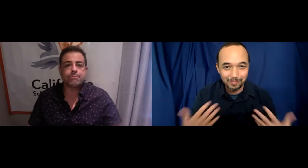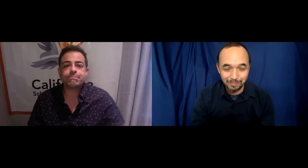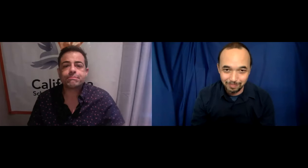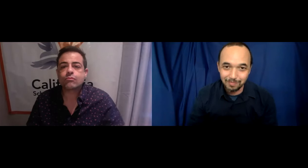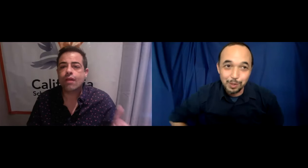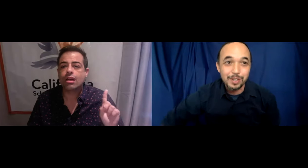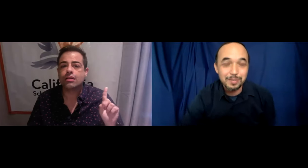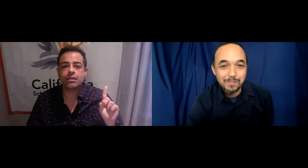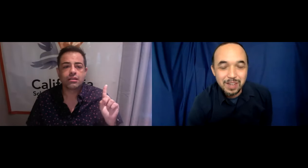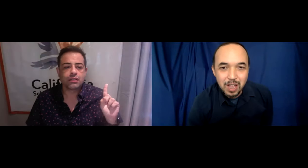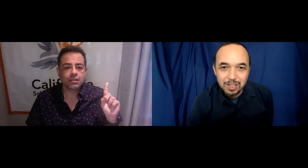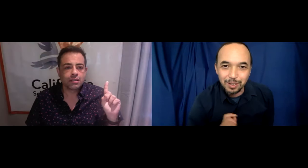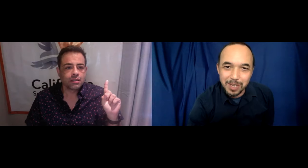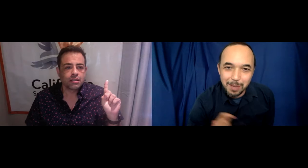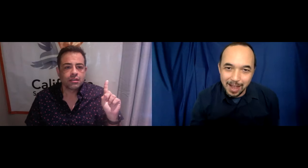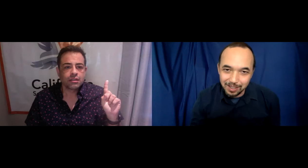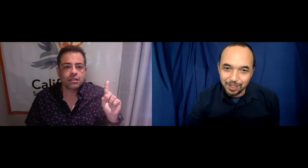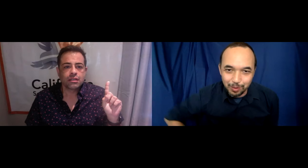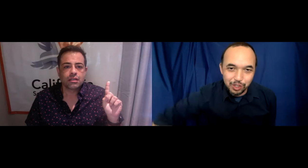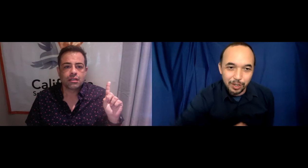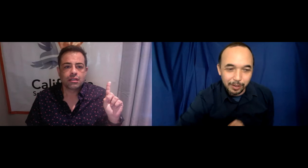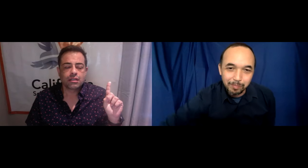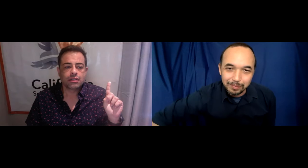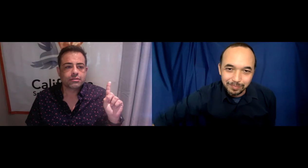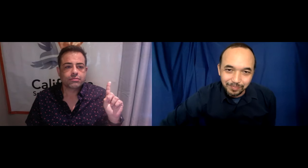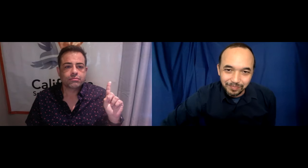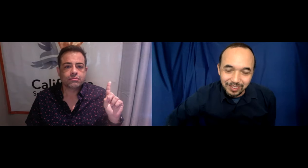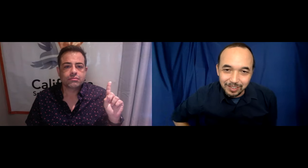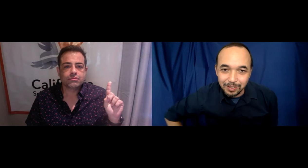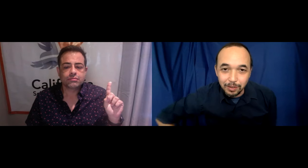do this. So let me get back to the screen sharing.